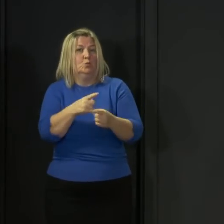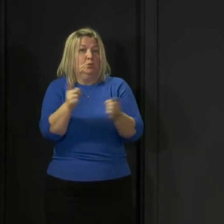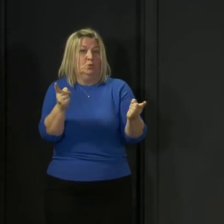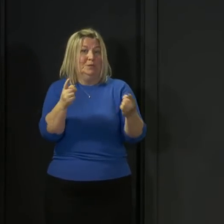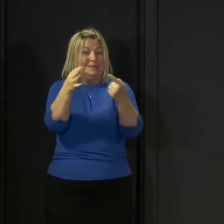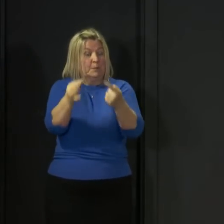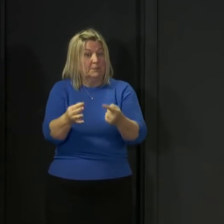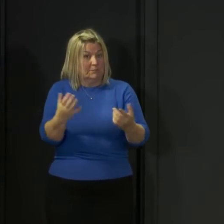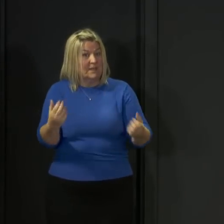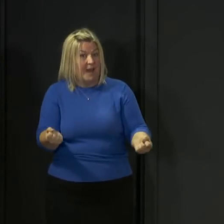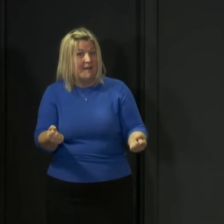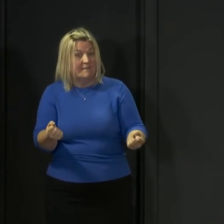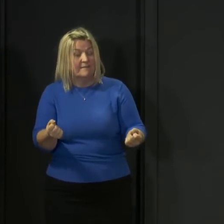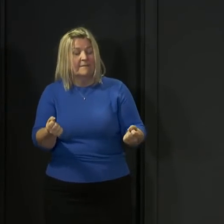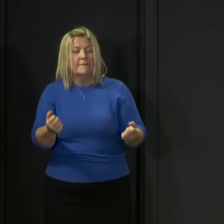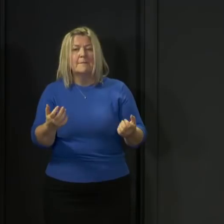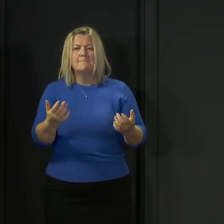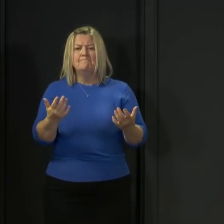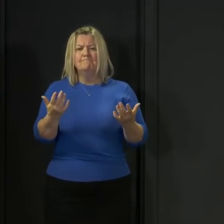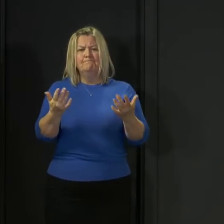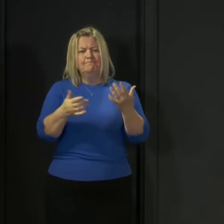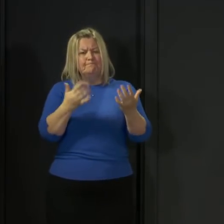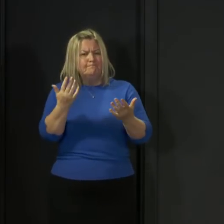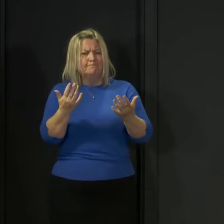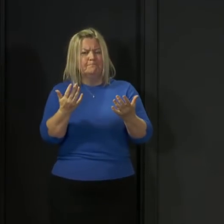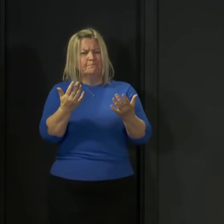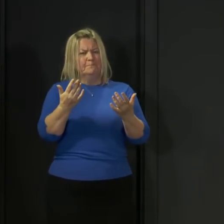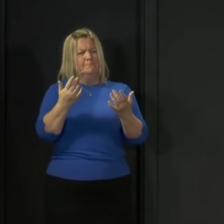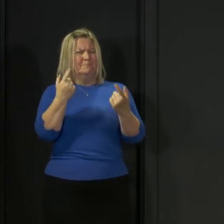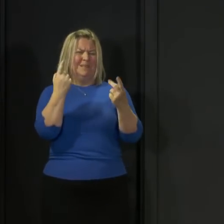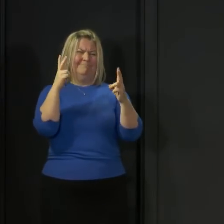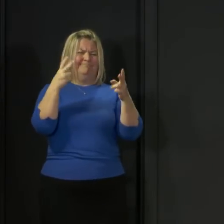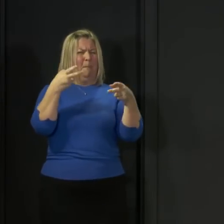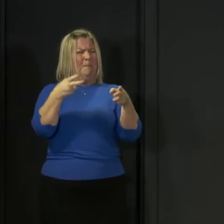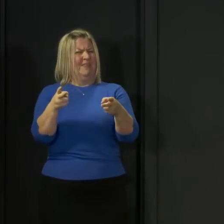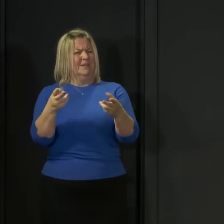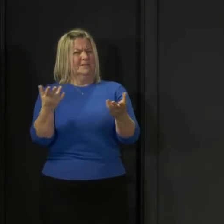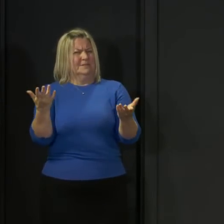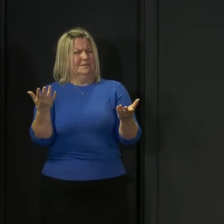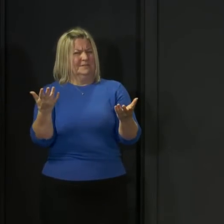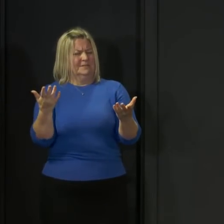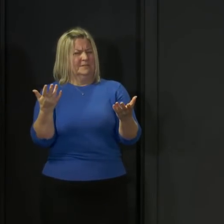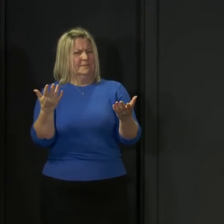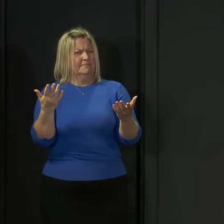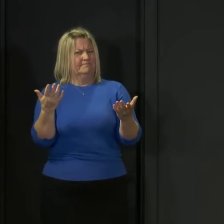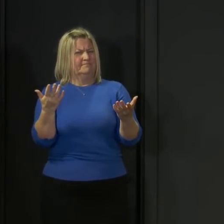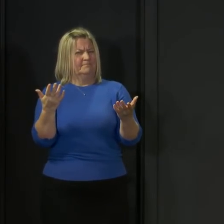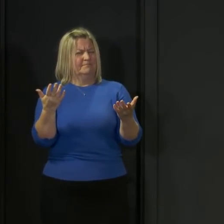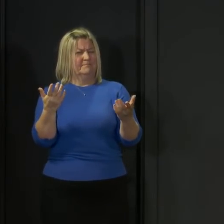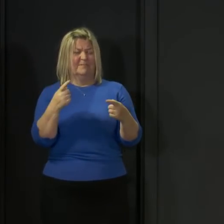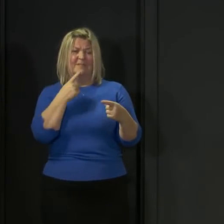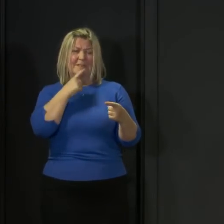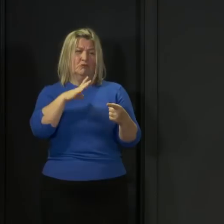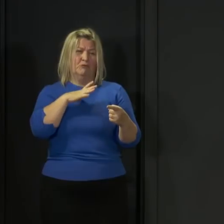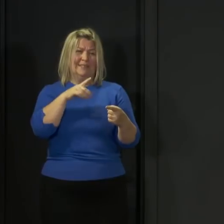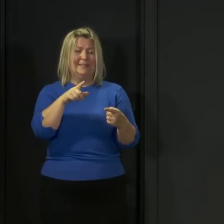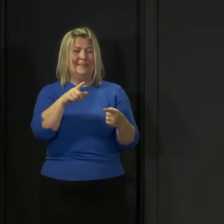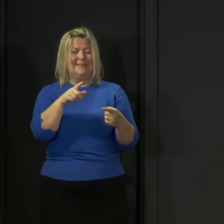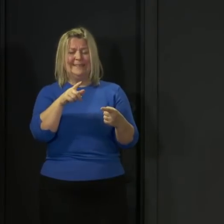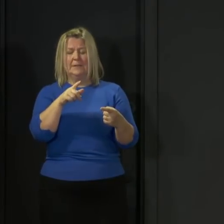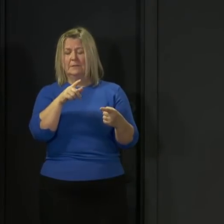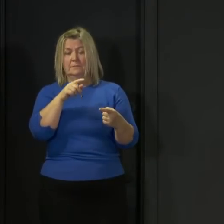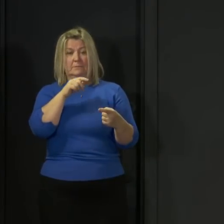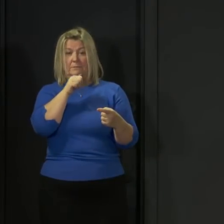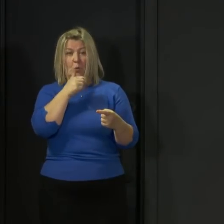much higher than that in terms of the method of testing as I've said before it's quite an intrusive and